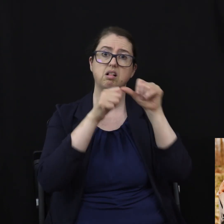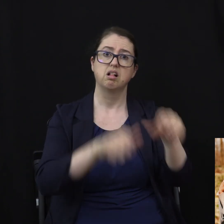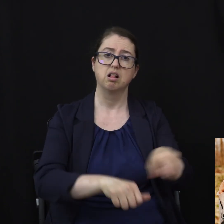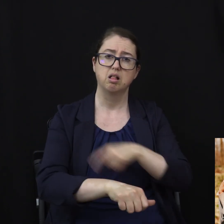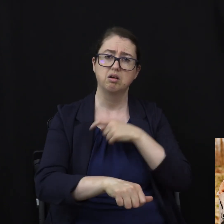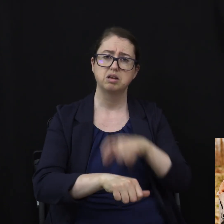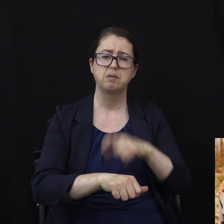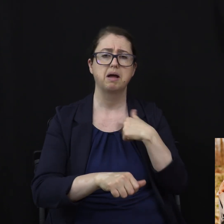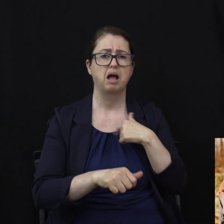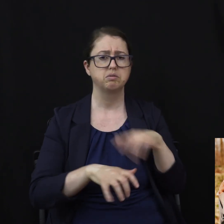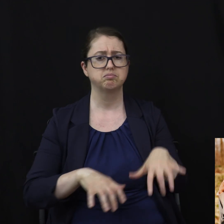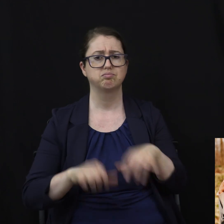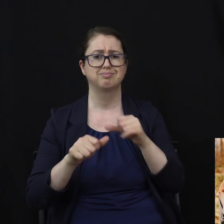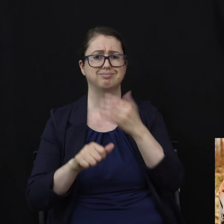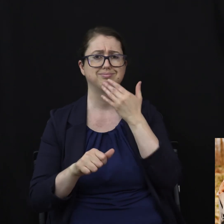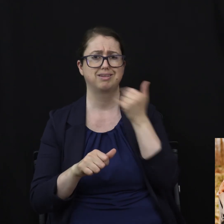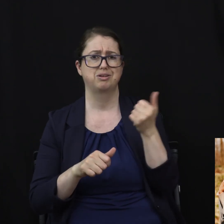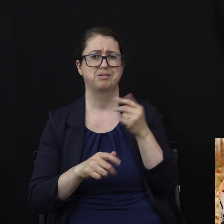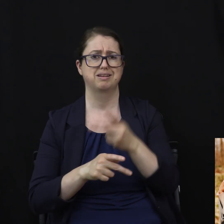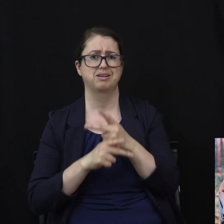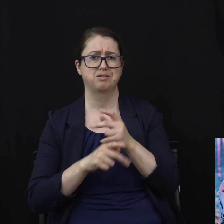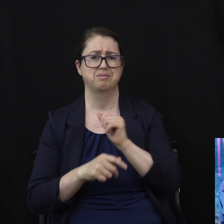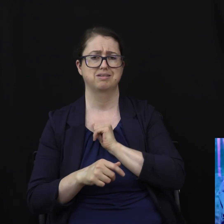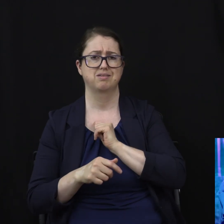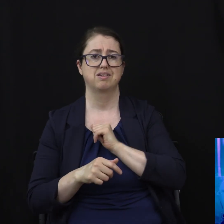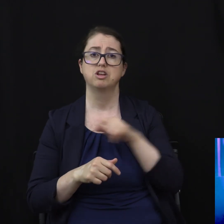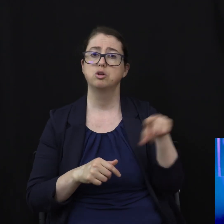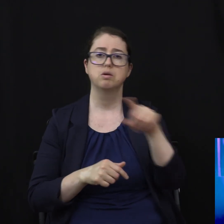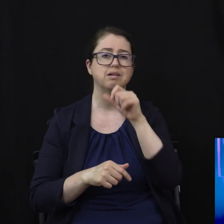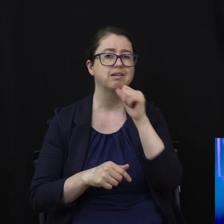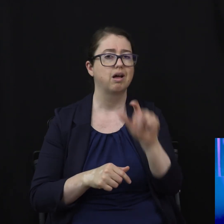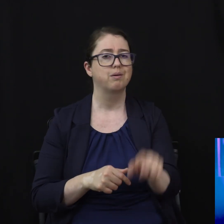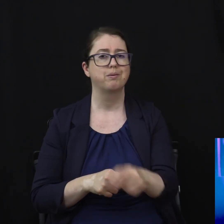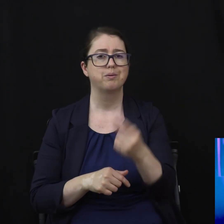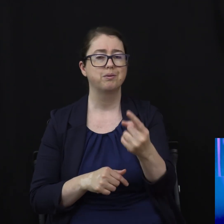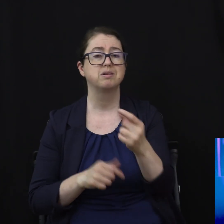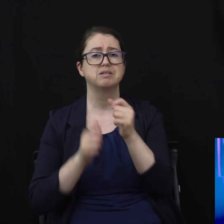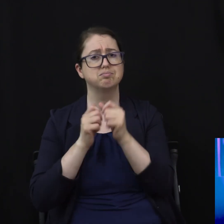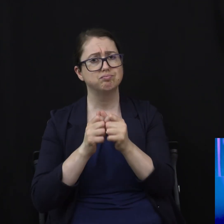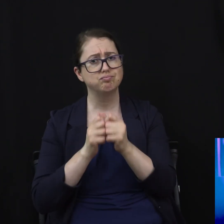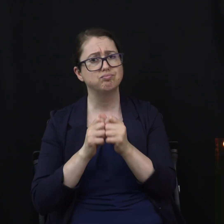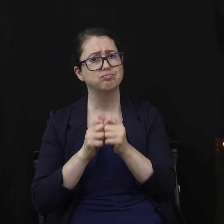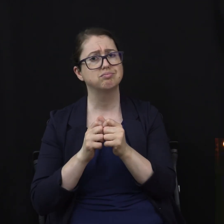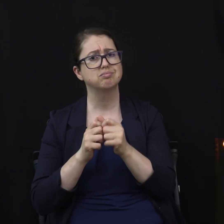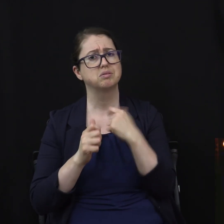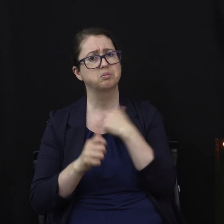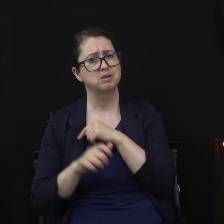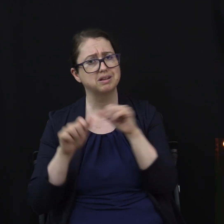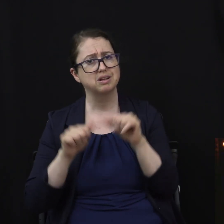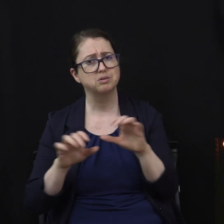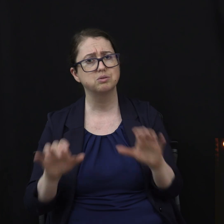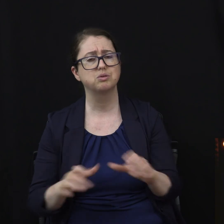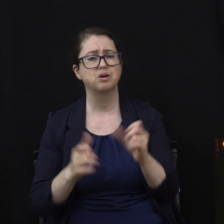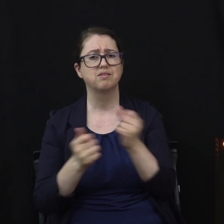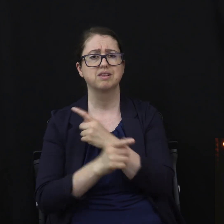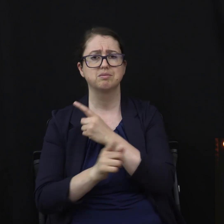you are not alone. And together we can start doing what is right. I love this verse in